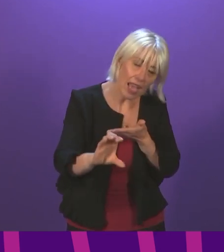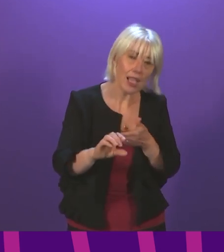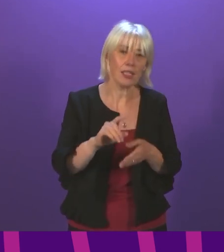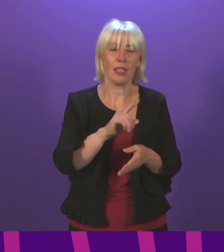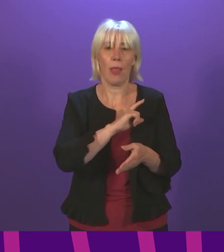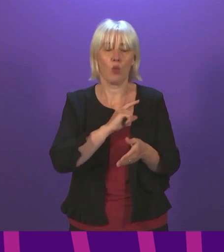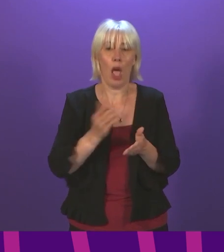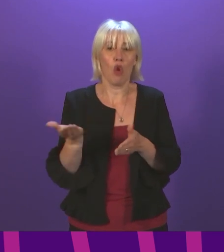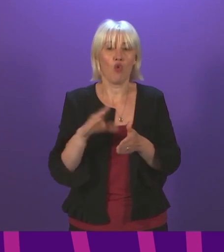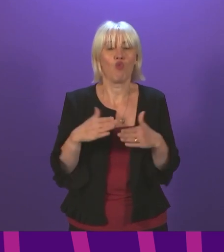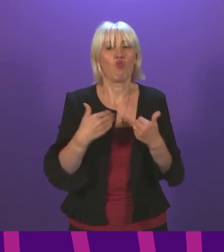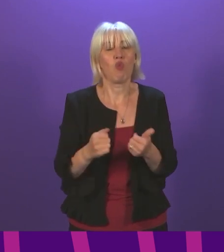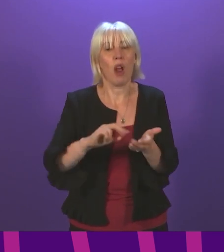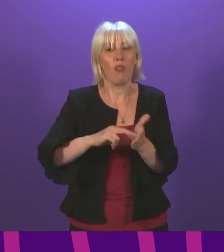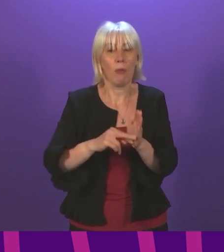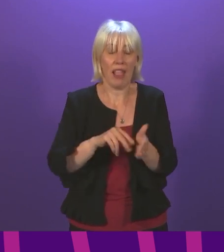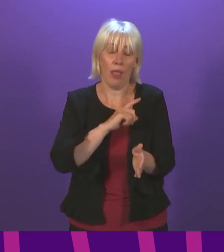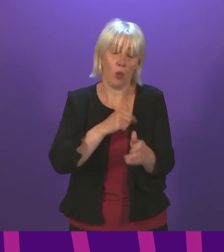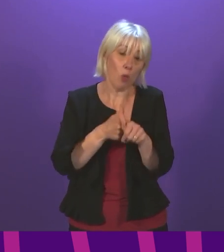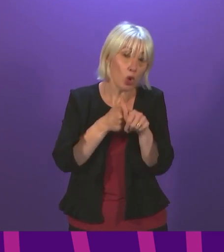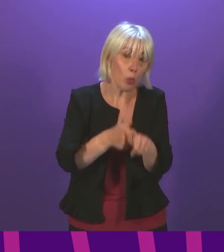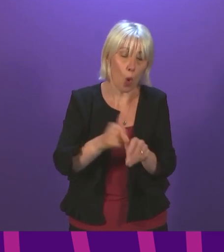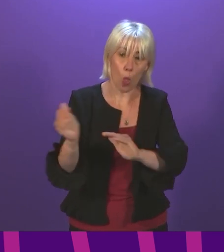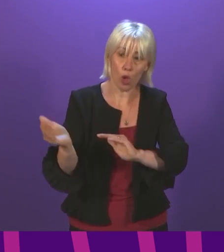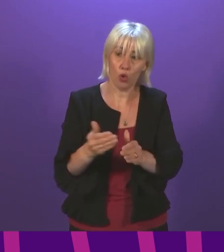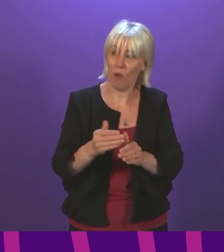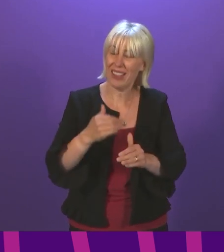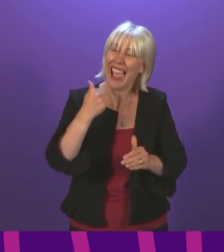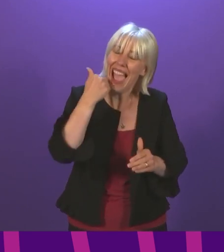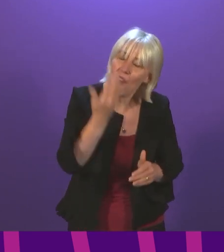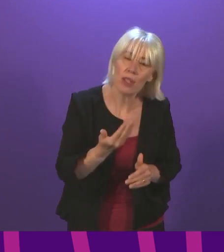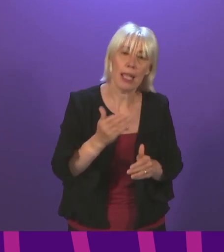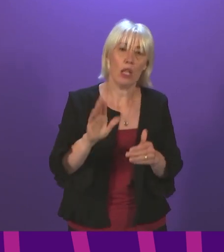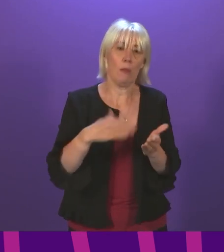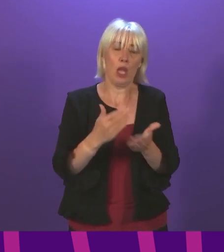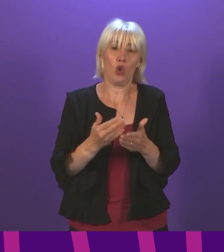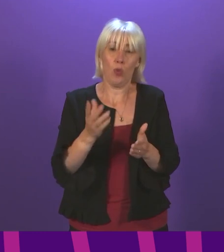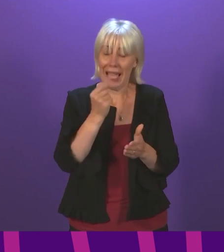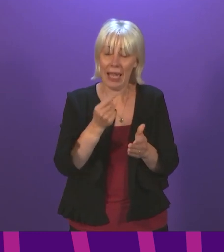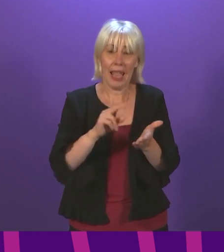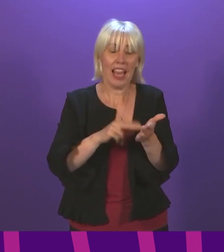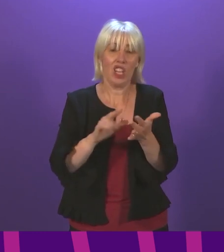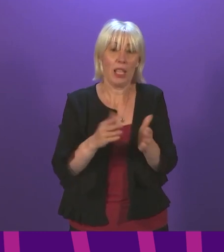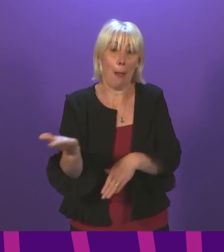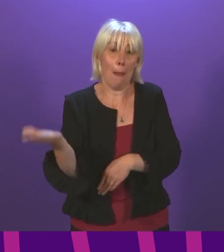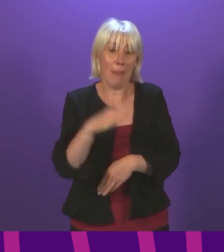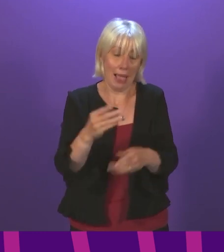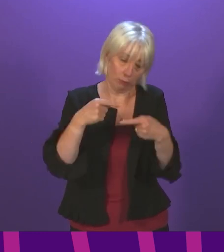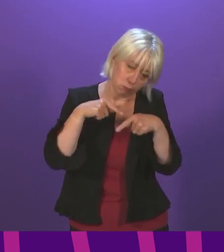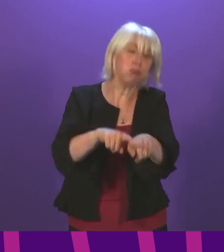continue every single day to support our service and everybody who works in it to recover and to get the NHS fully back on track.